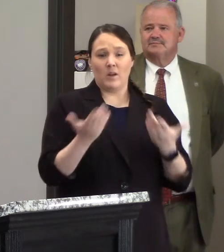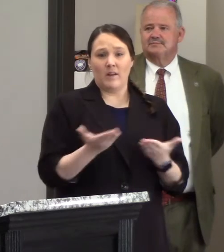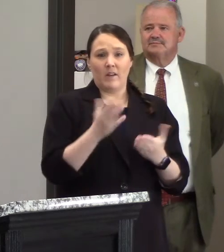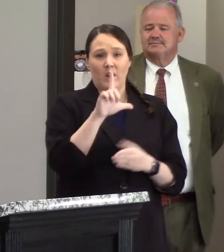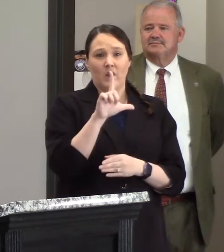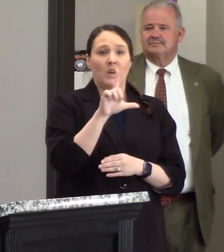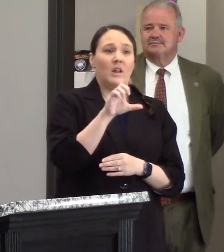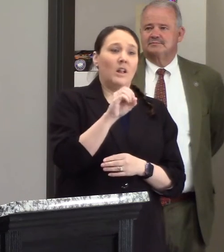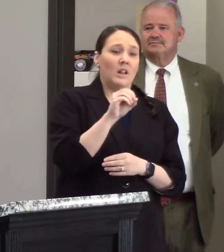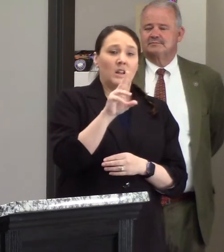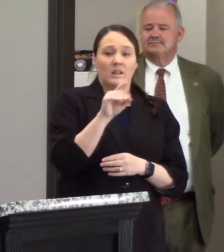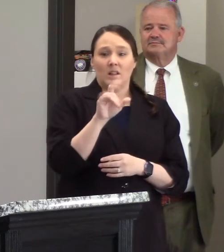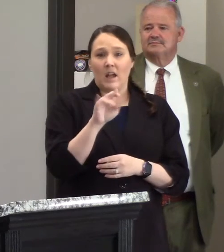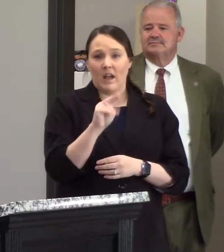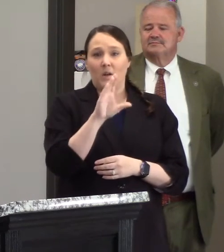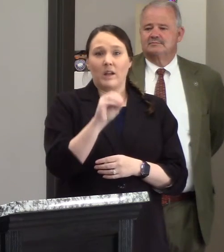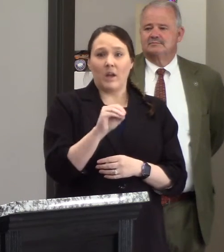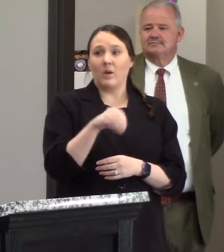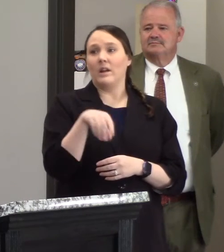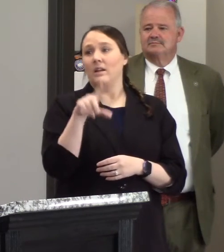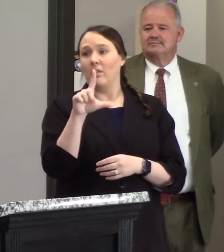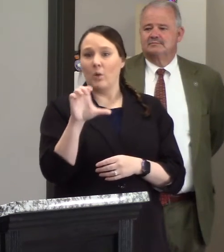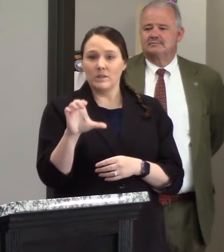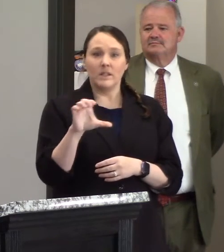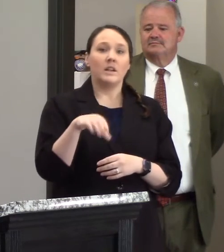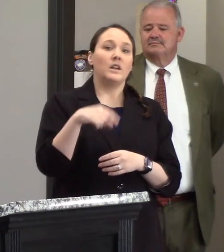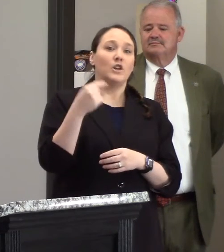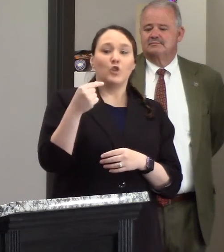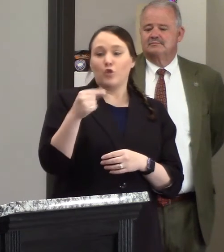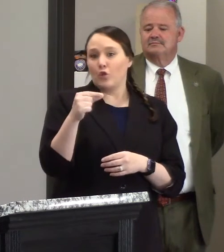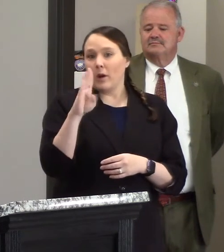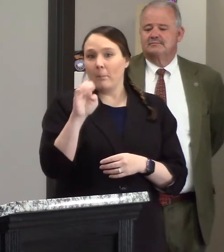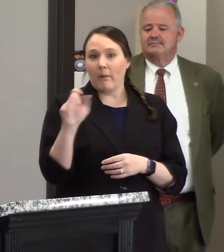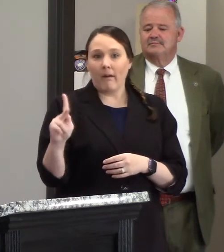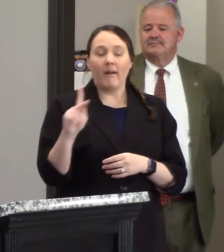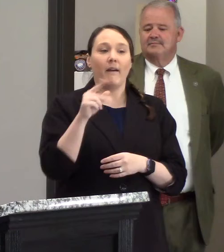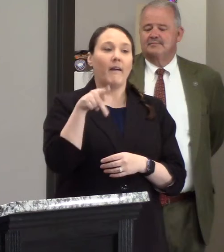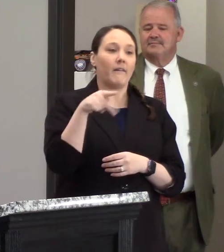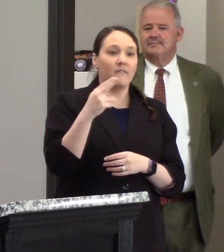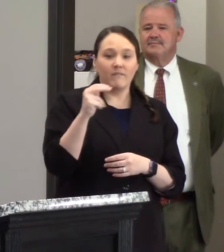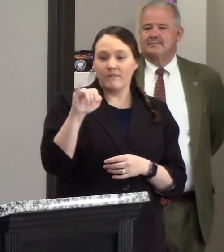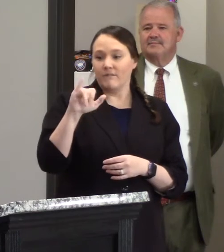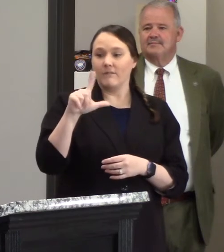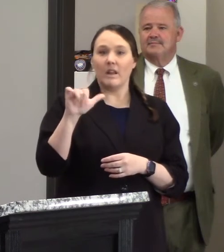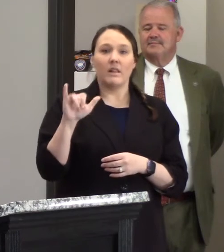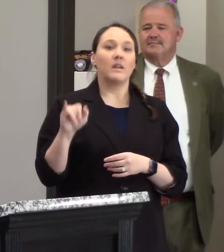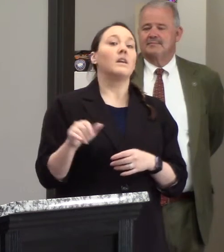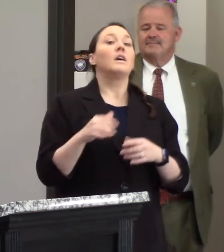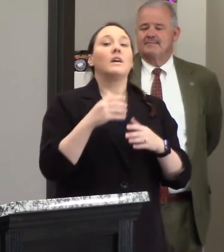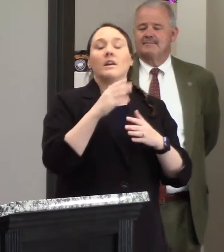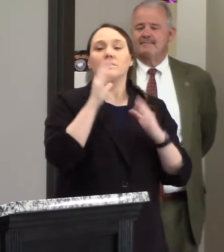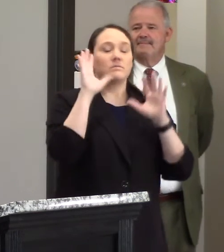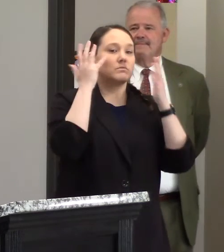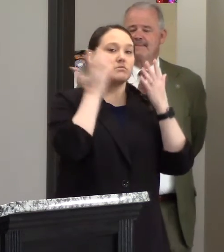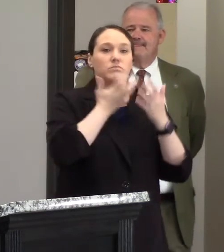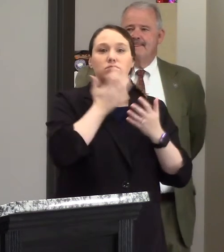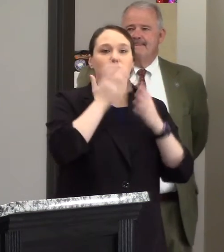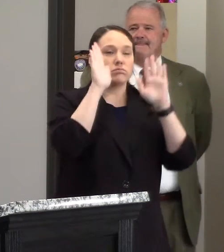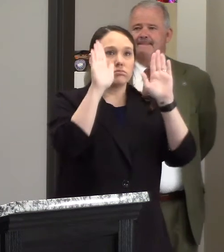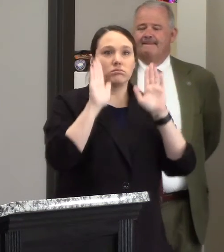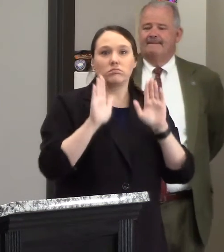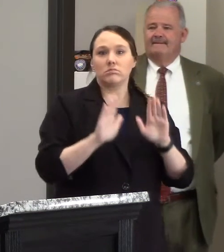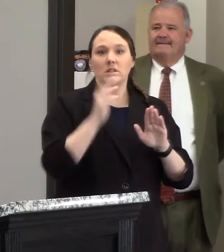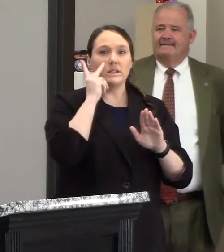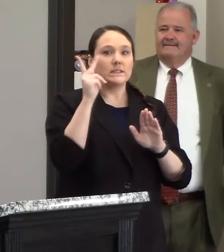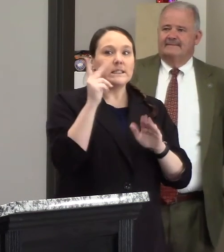city lenore city as well as greenback philadelphia and so uh it has just been uh outstanding and just humbling to see everybody come